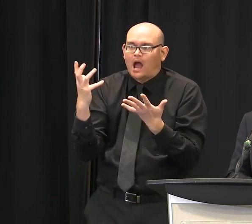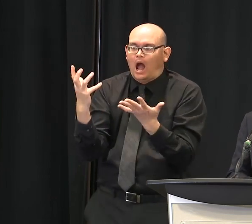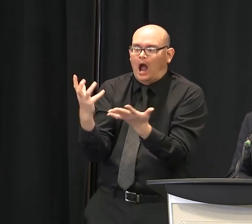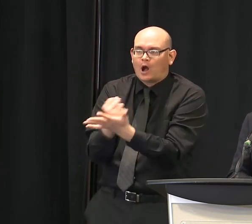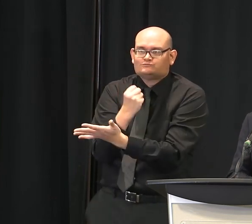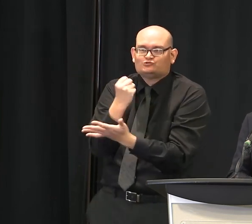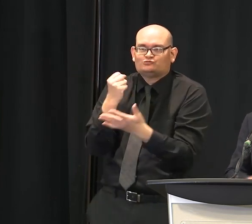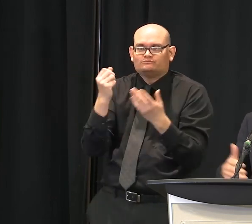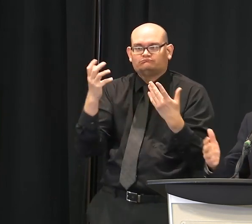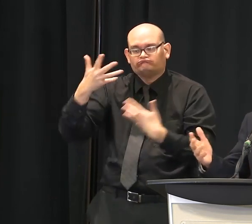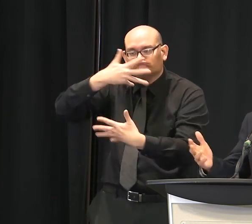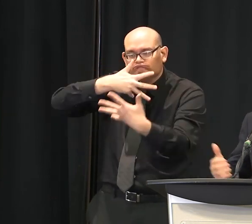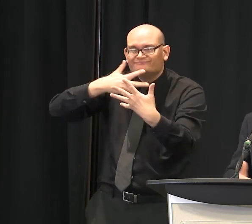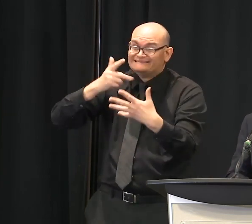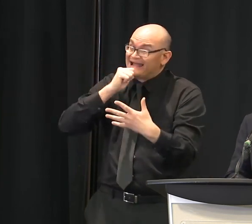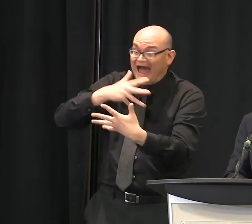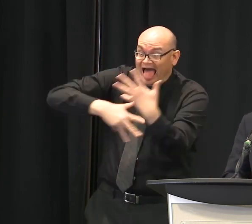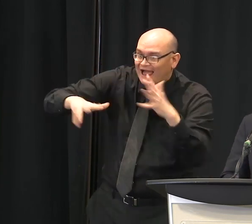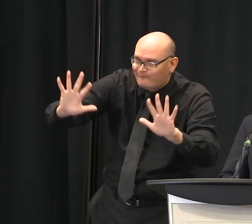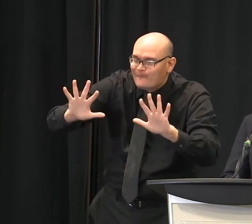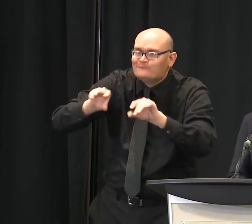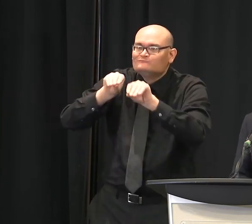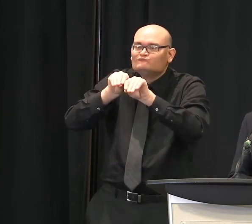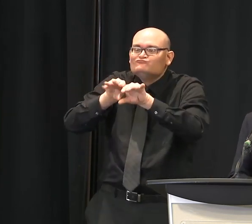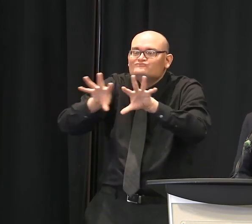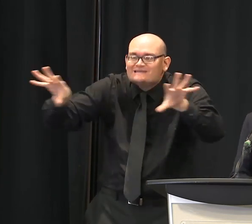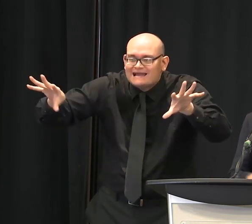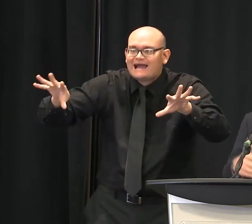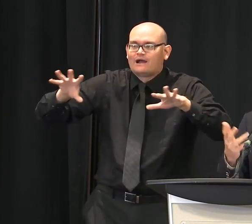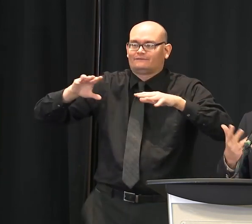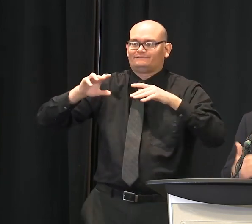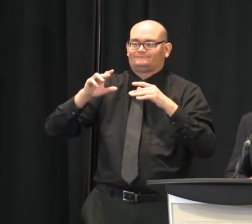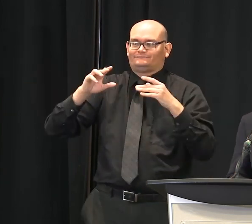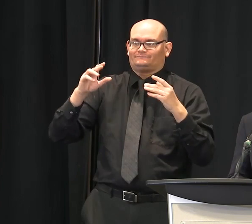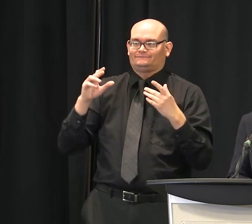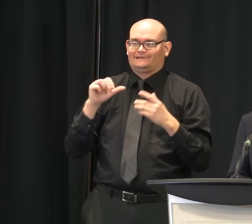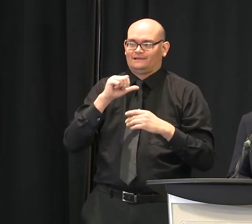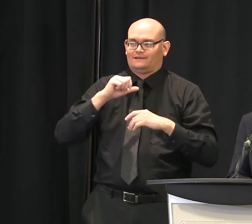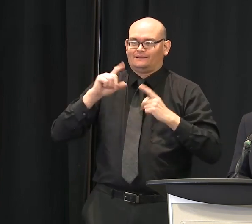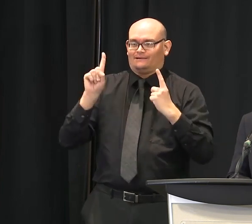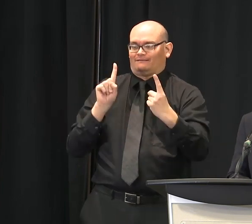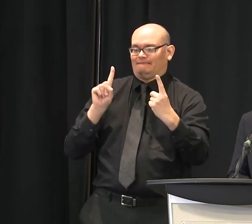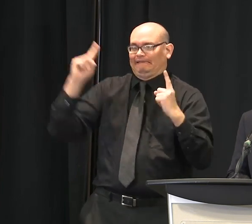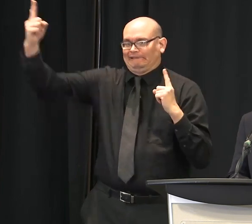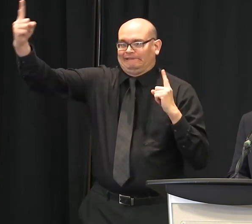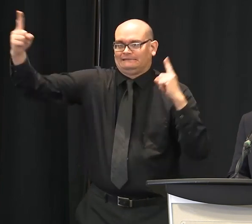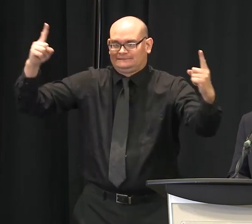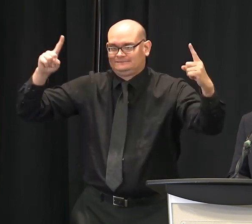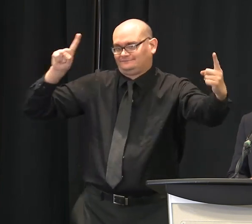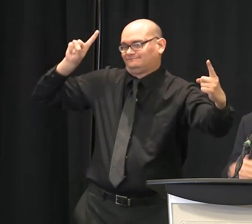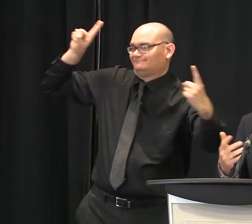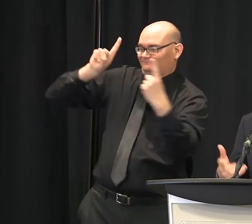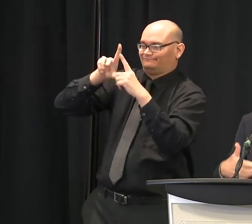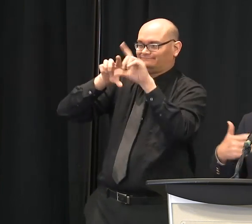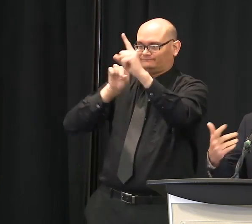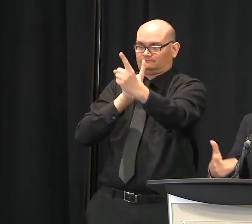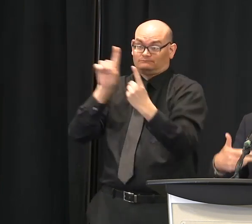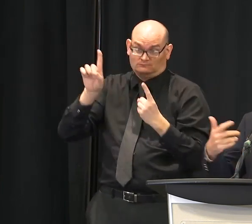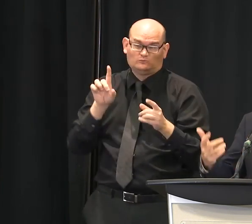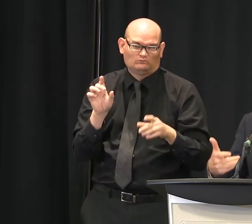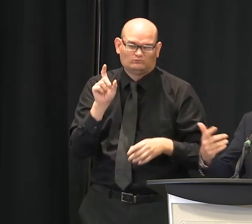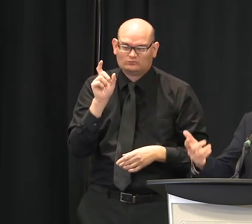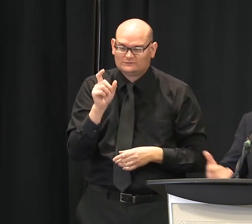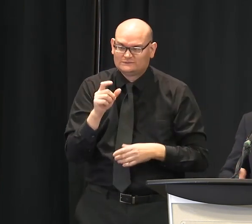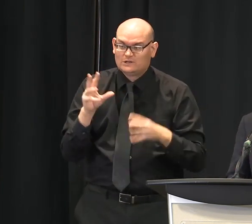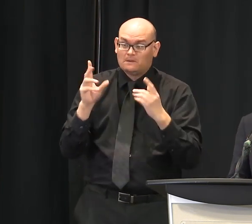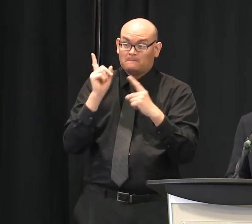and feel like they're in an open area. And, by the way, on that, you may have noticed in the news this week there have been a number of stories. You know, everybody's